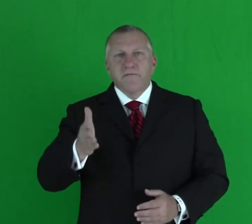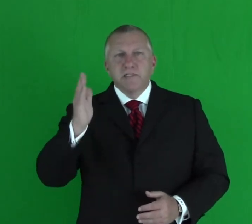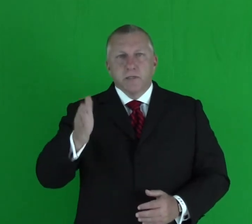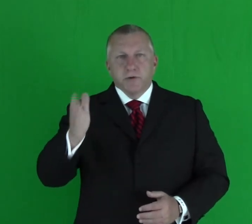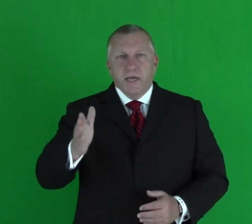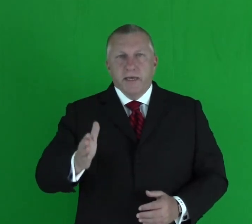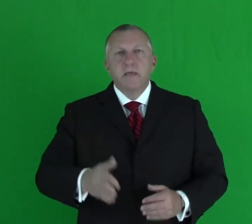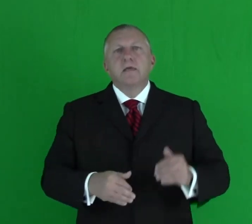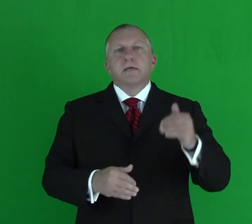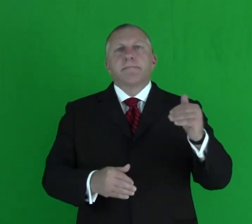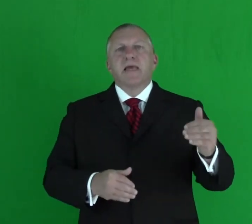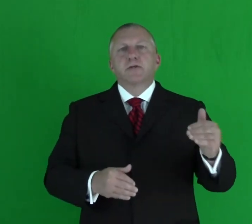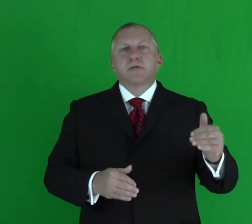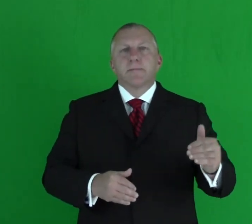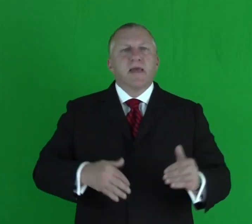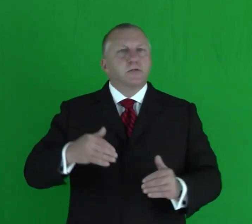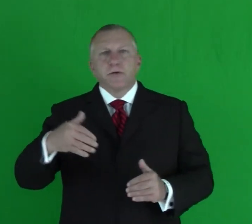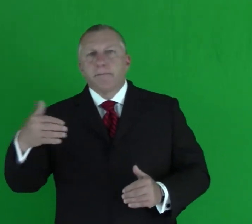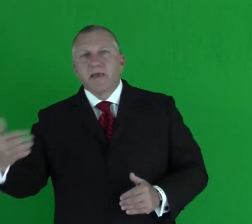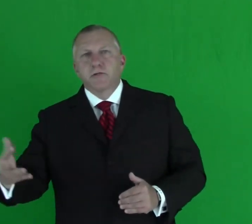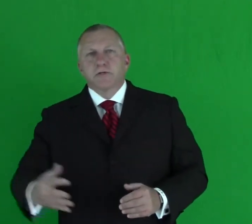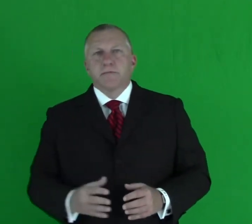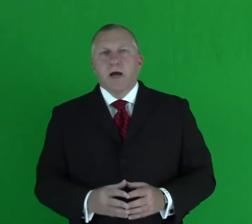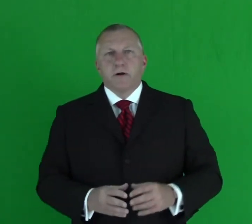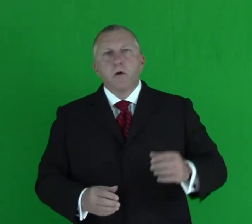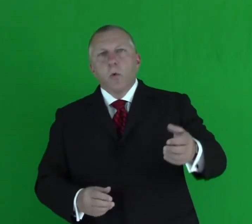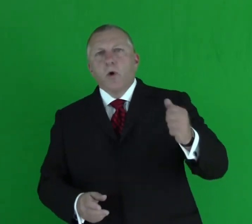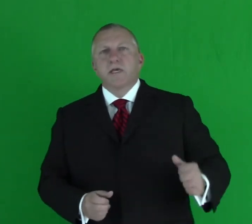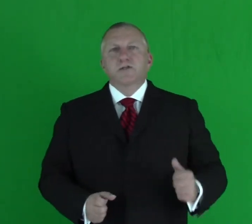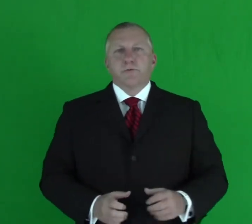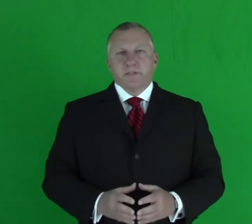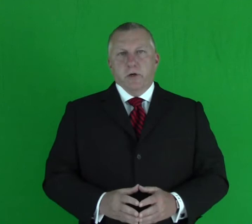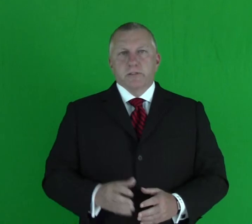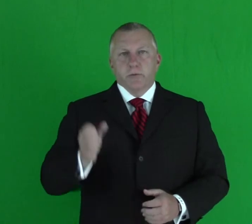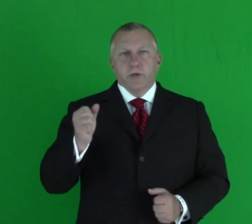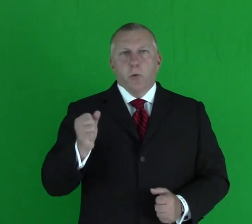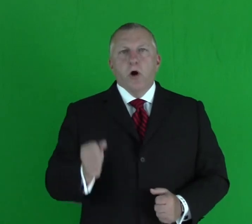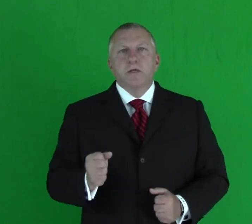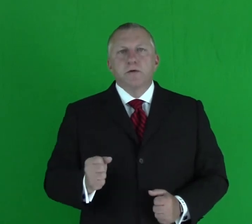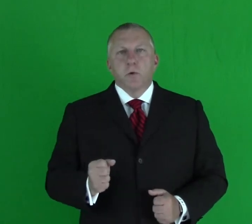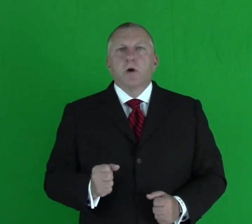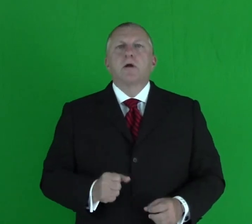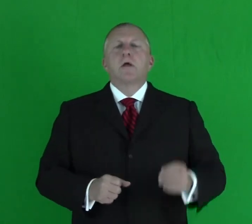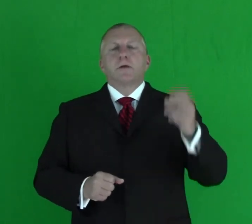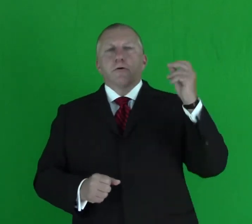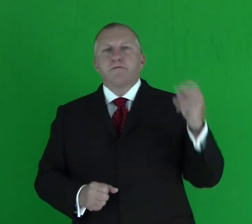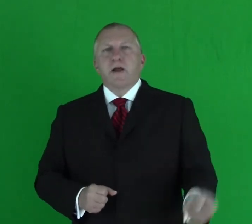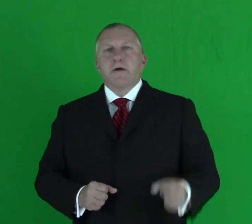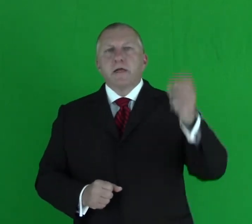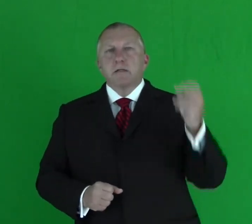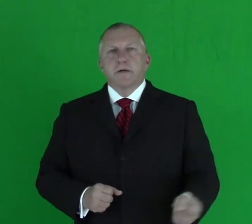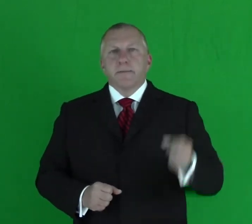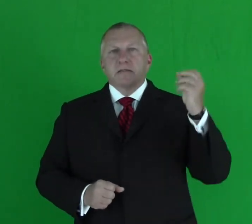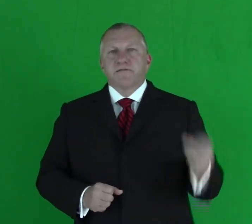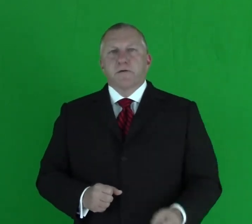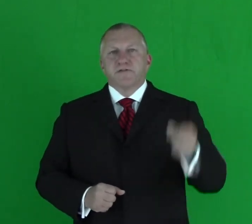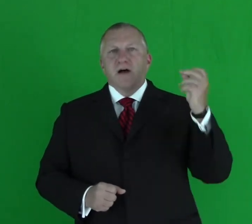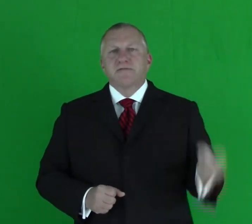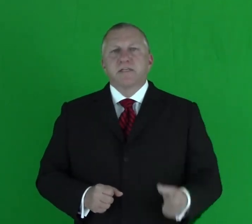every single day to major in the major, not major in the minor. What gets your results? When you walk in the door, you're very clear about the first five,